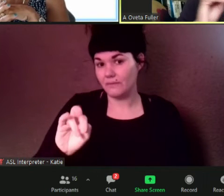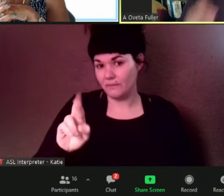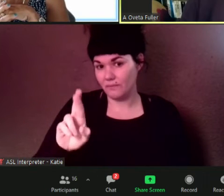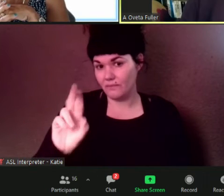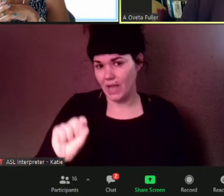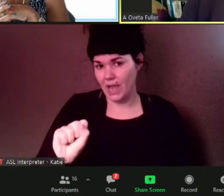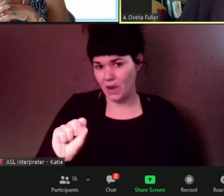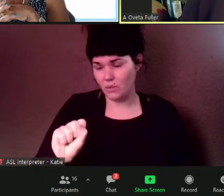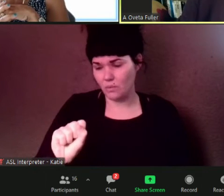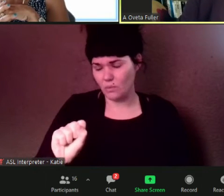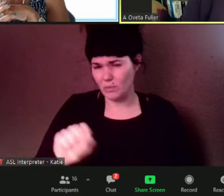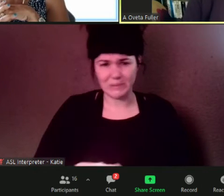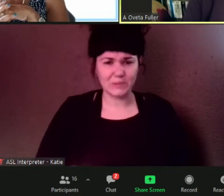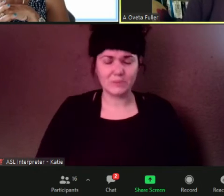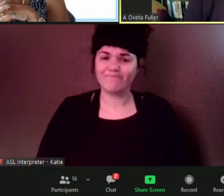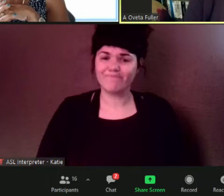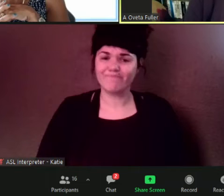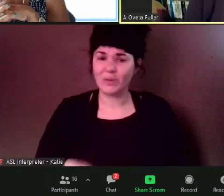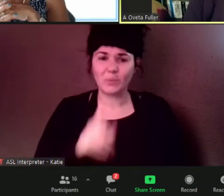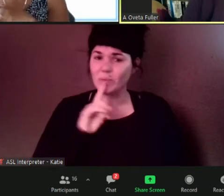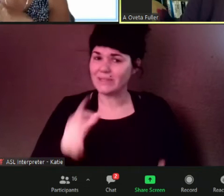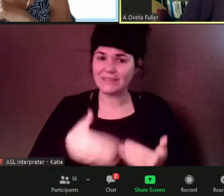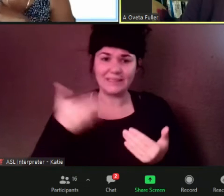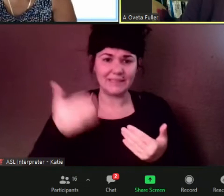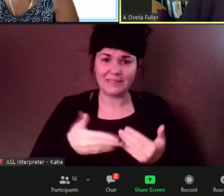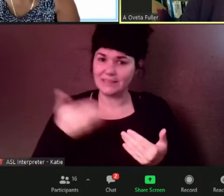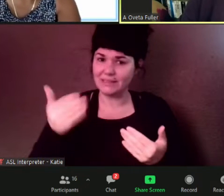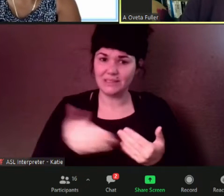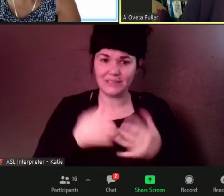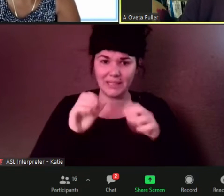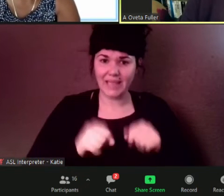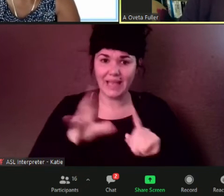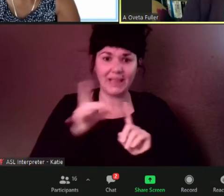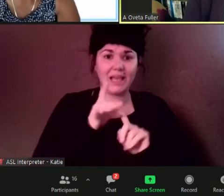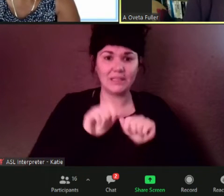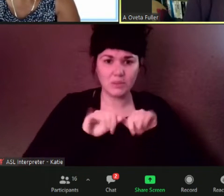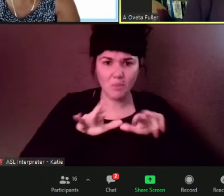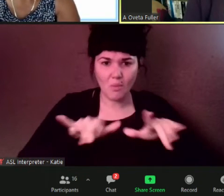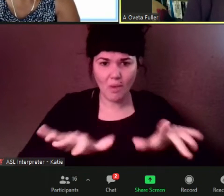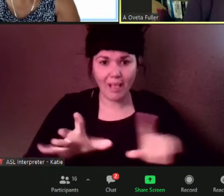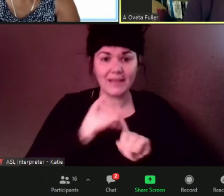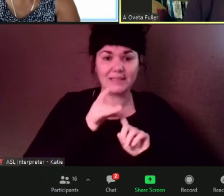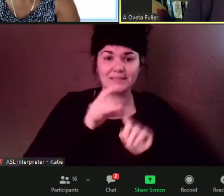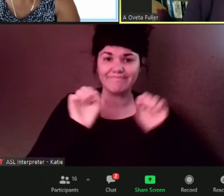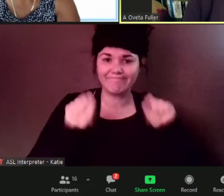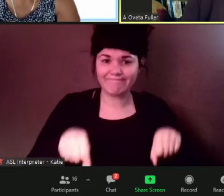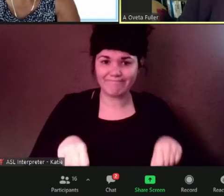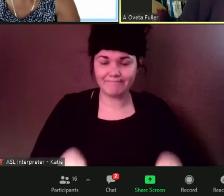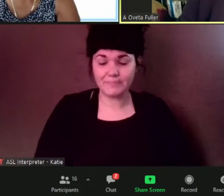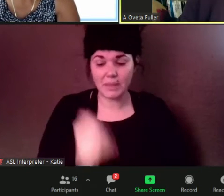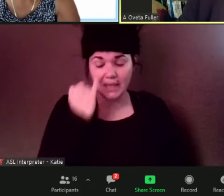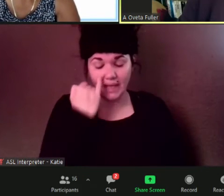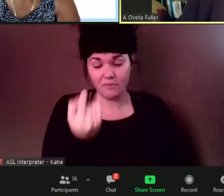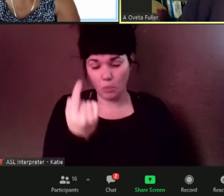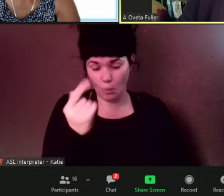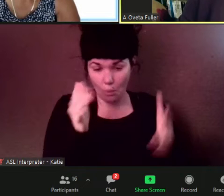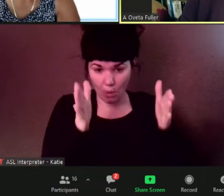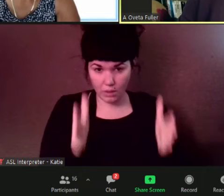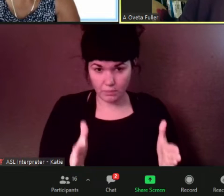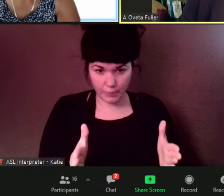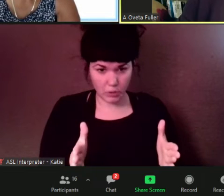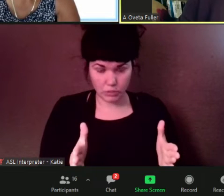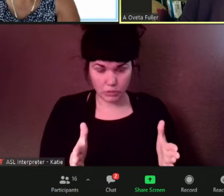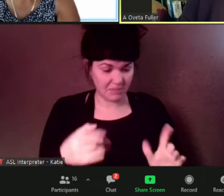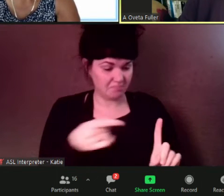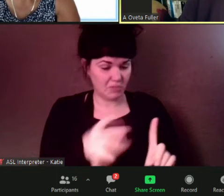transmit i'll give you an example if if one person with the first virus could infect two or three or four